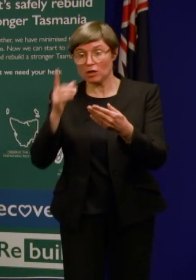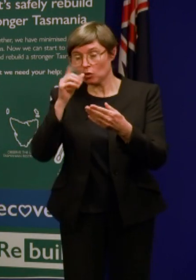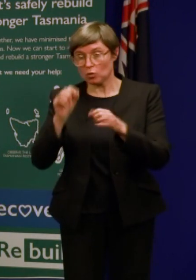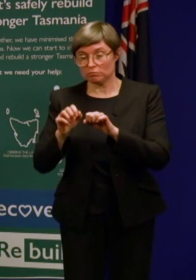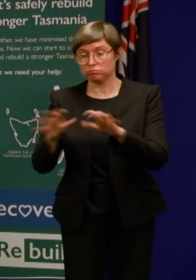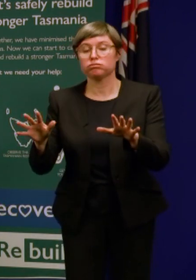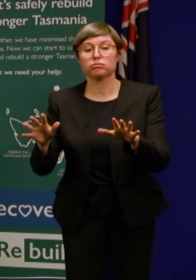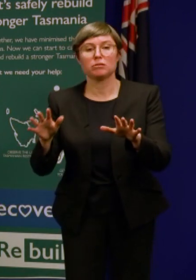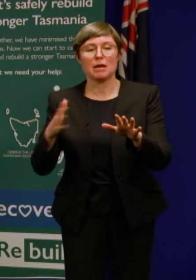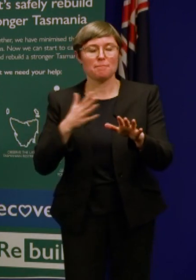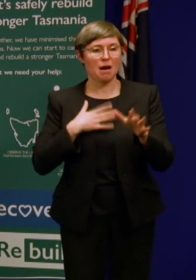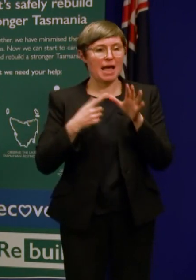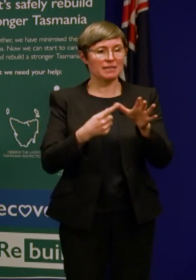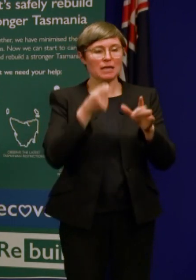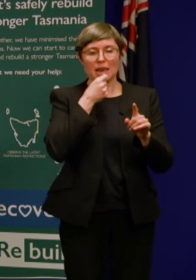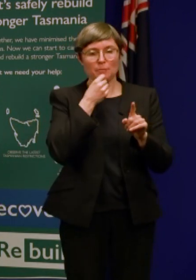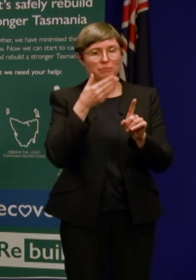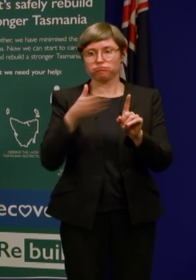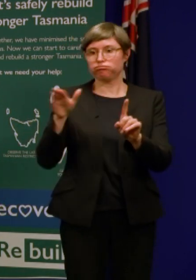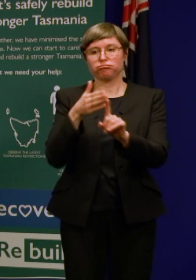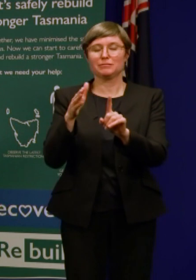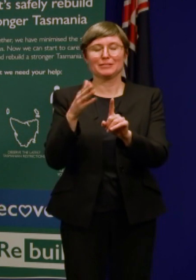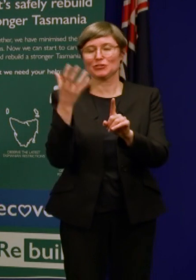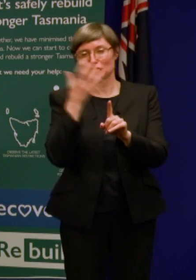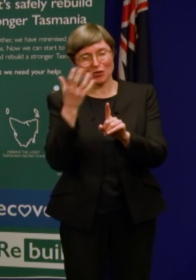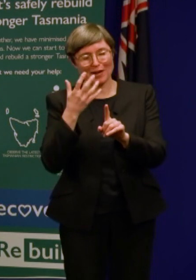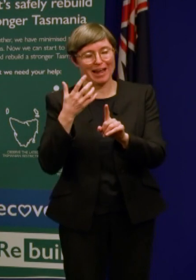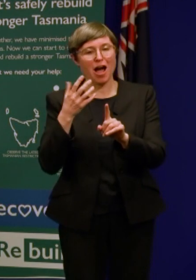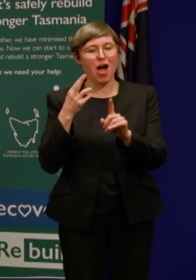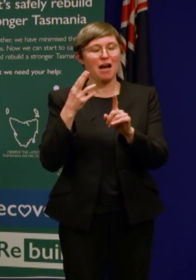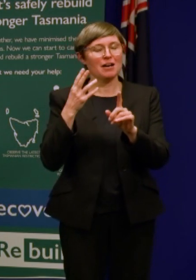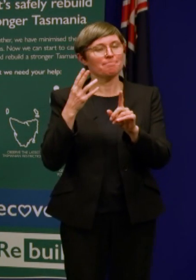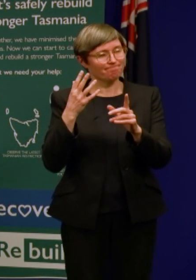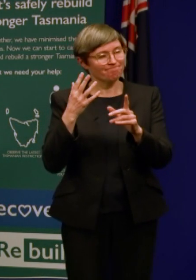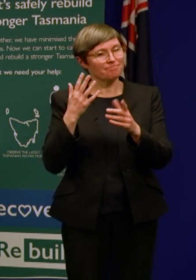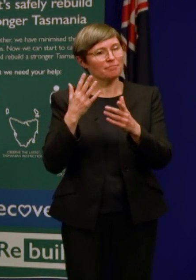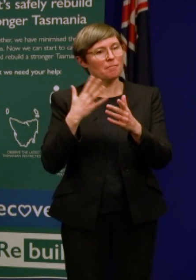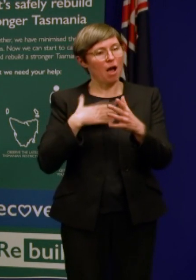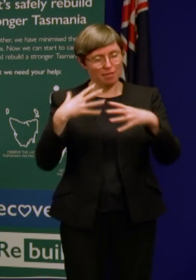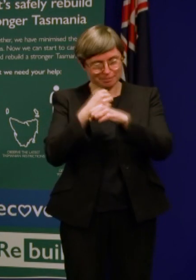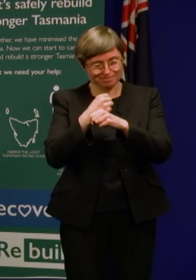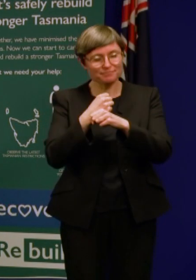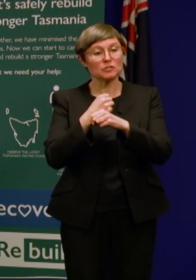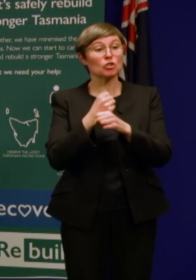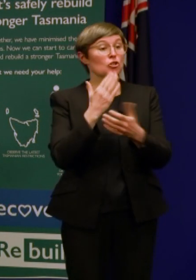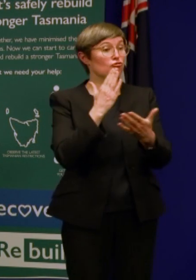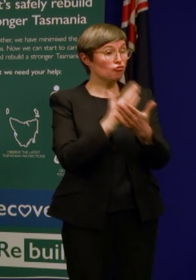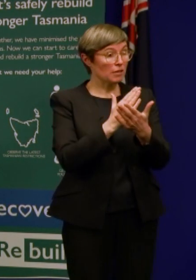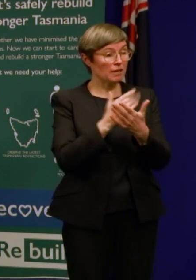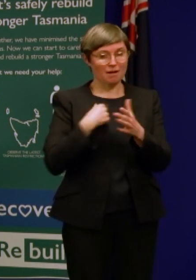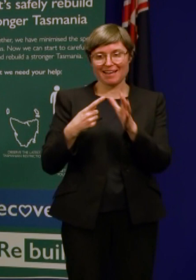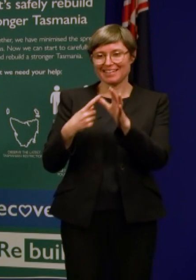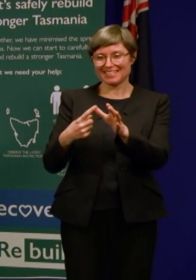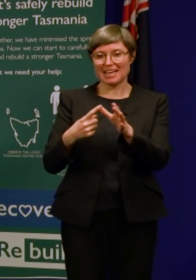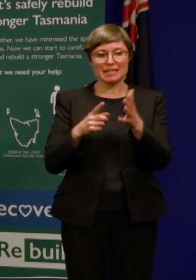that was a bit complex and I might have lost you along the way but the short answer is Tasmanians haven't got back to the